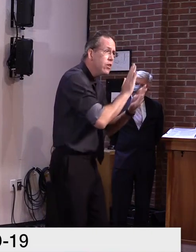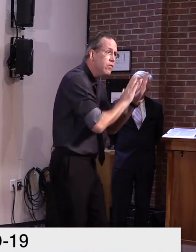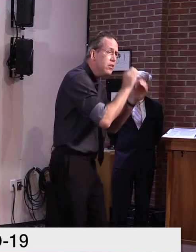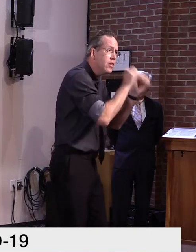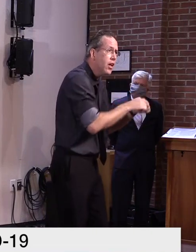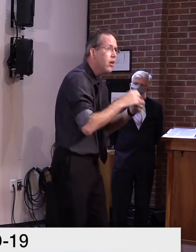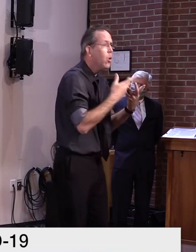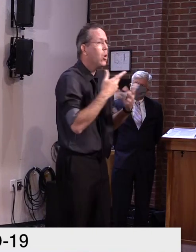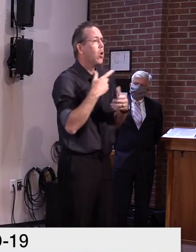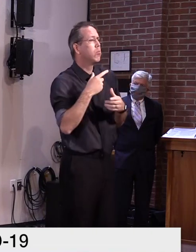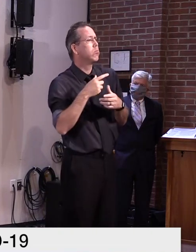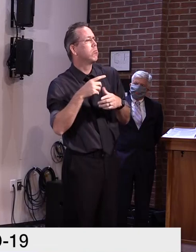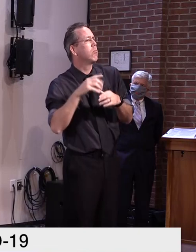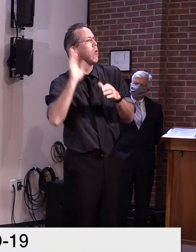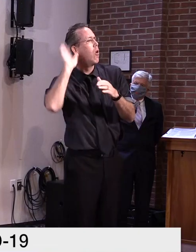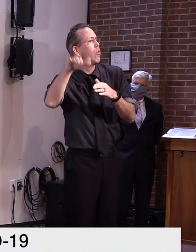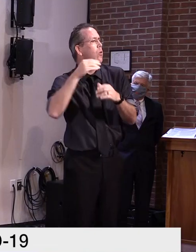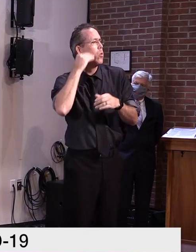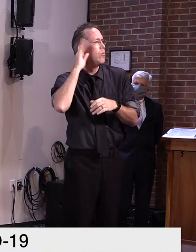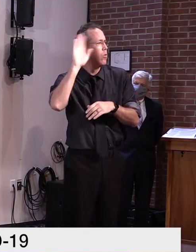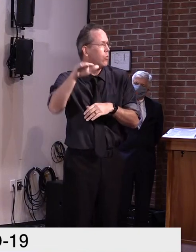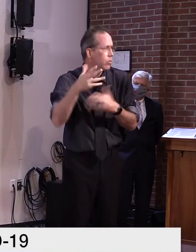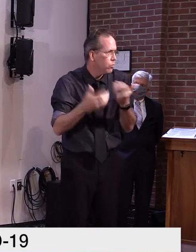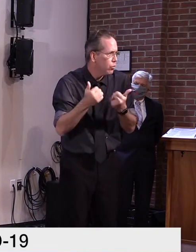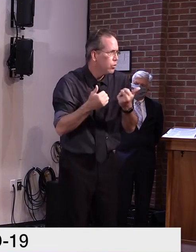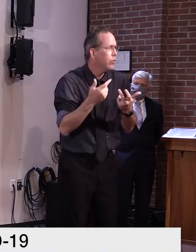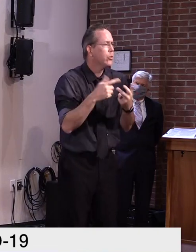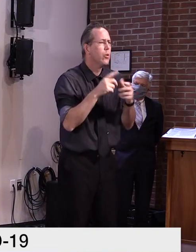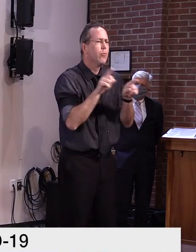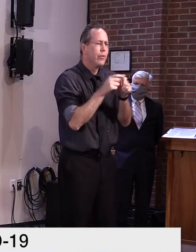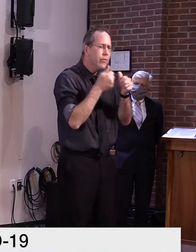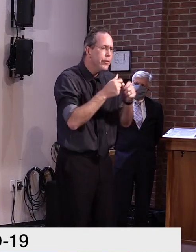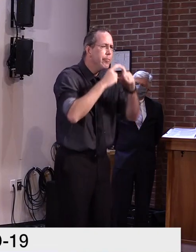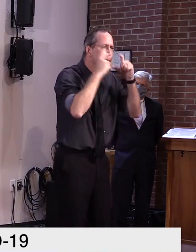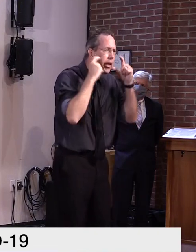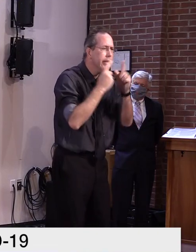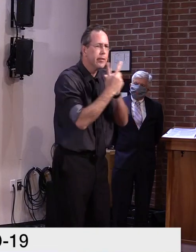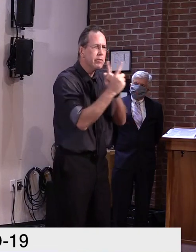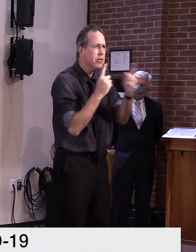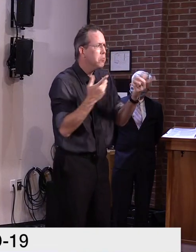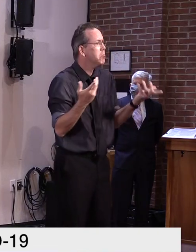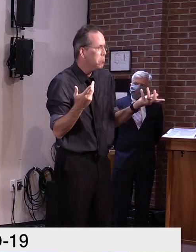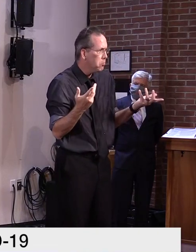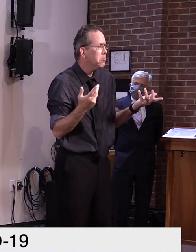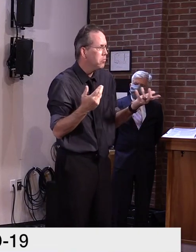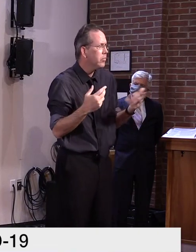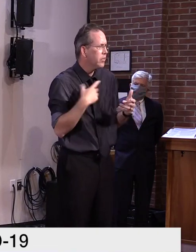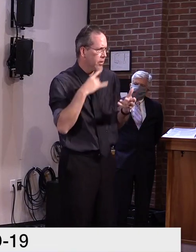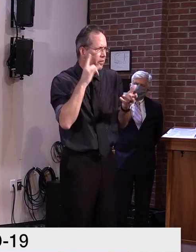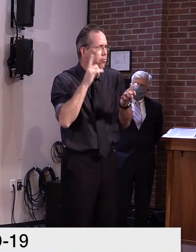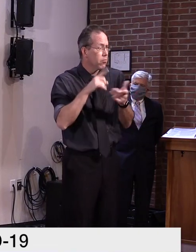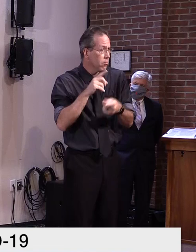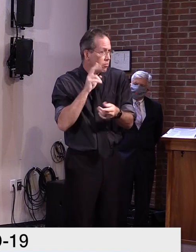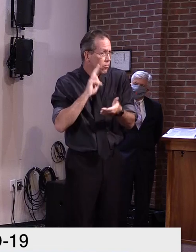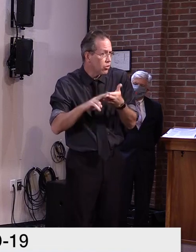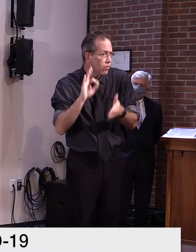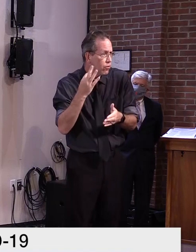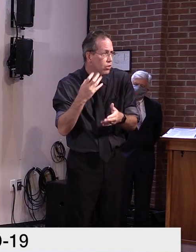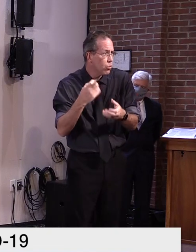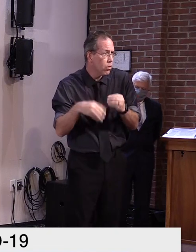put forth, uh, the guidance in terms of masks and so forth. Uh, secretary French, uh, can you answer that?